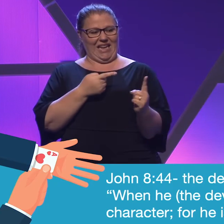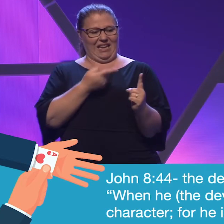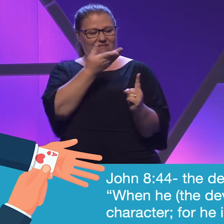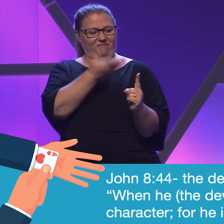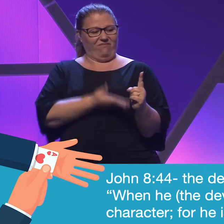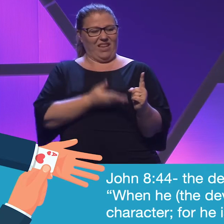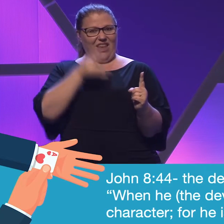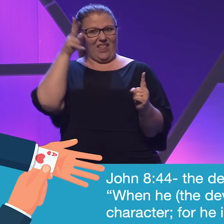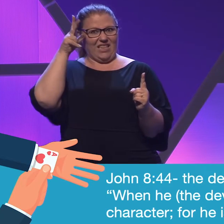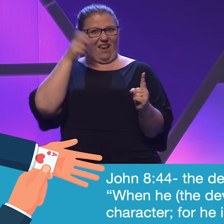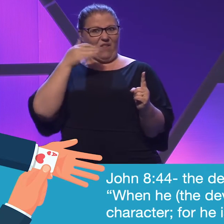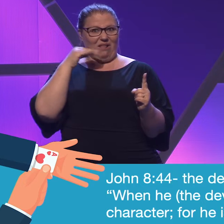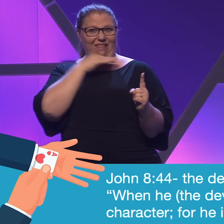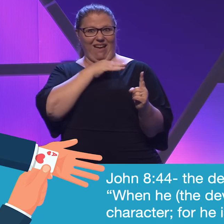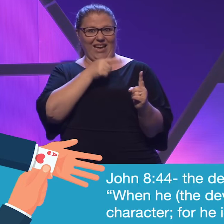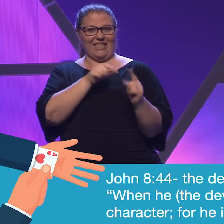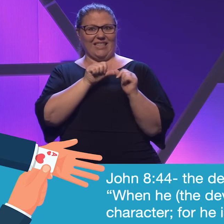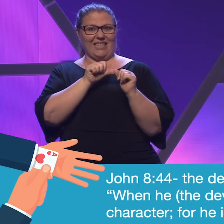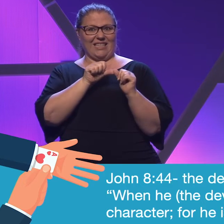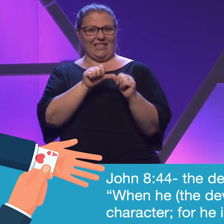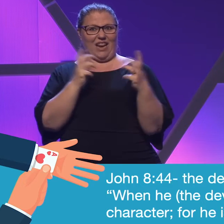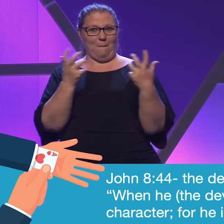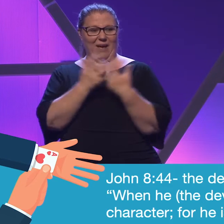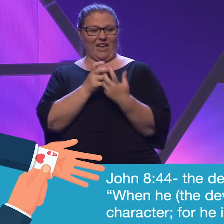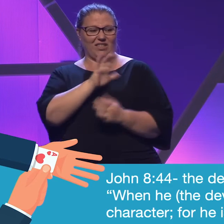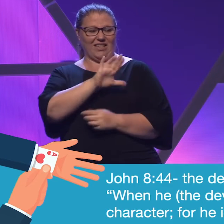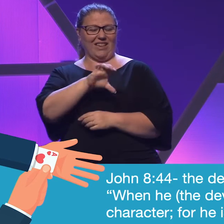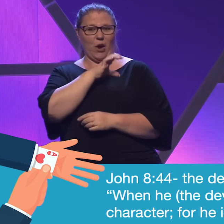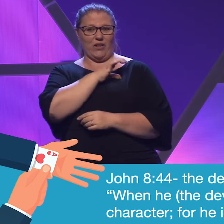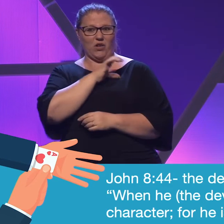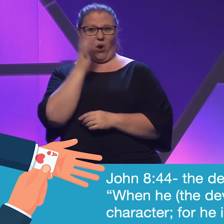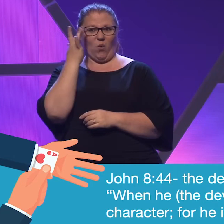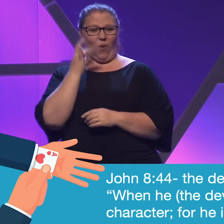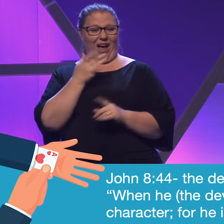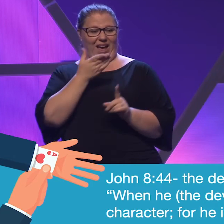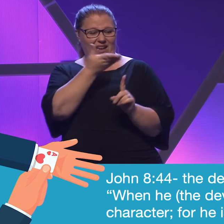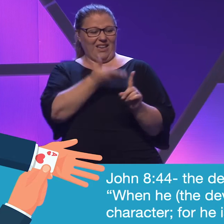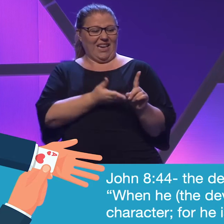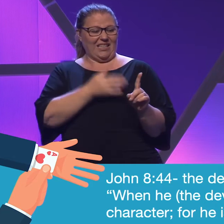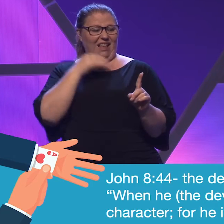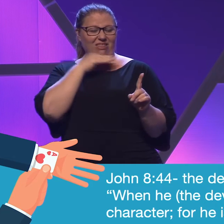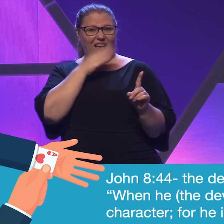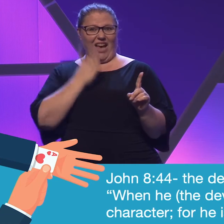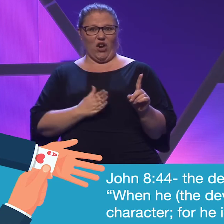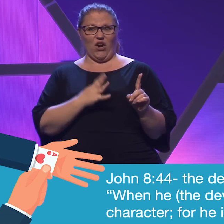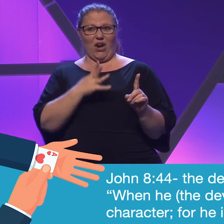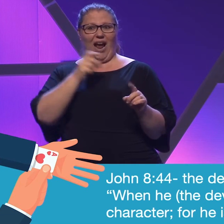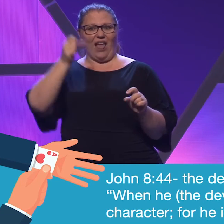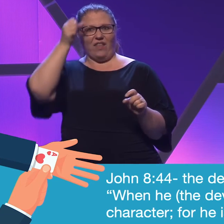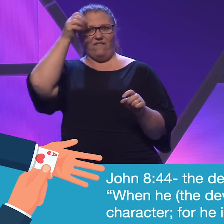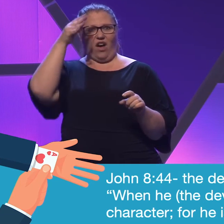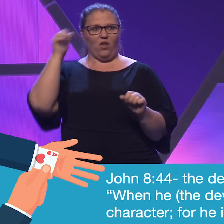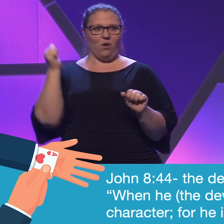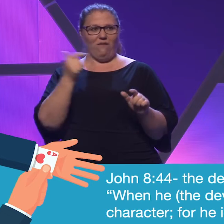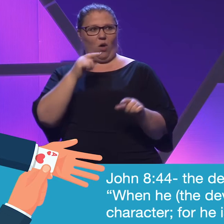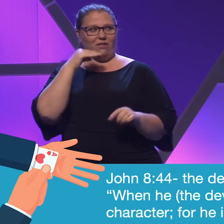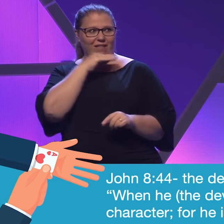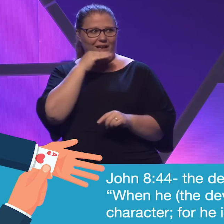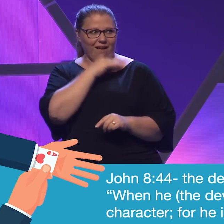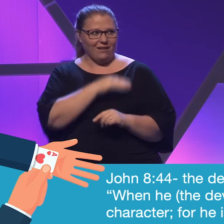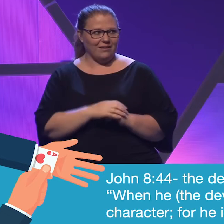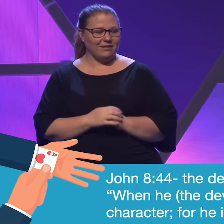it is consistent with his character, for he is a liar and the father of lies.